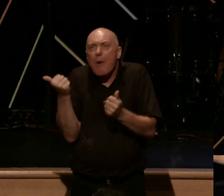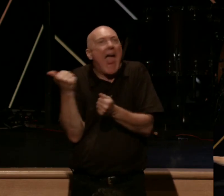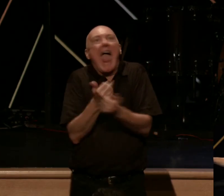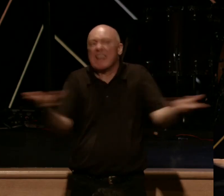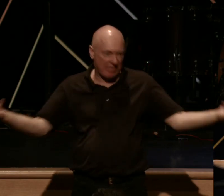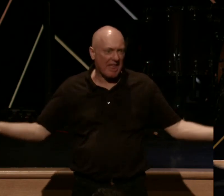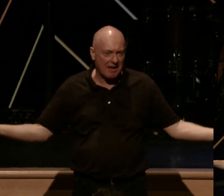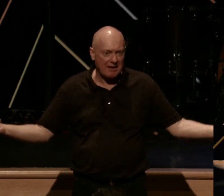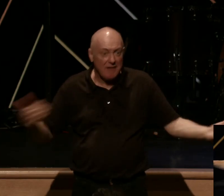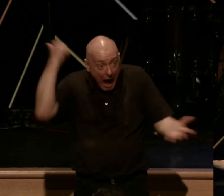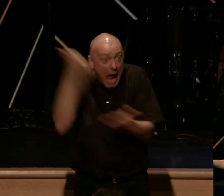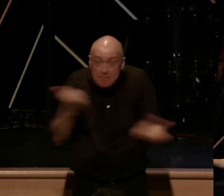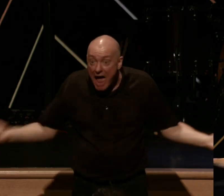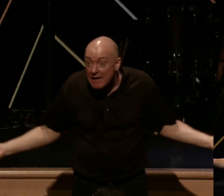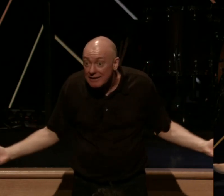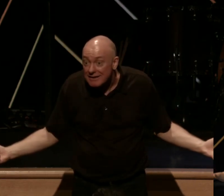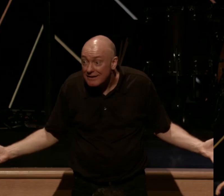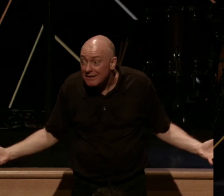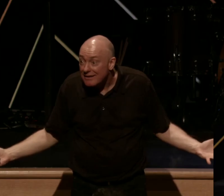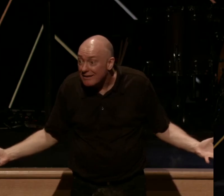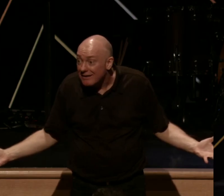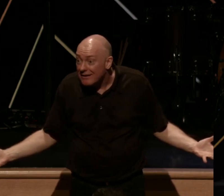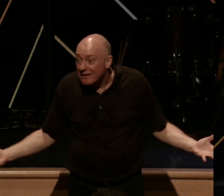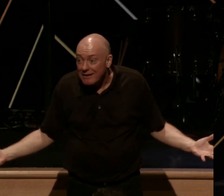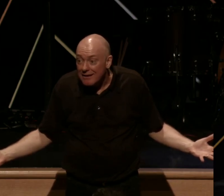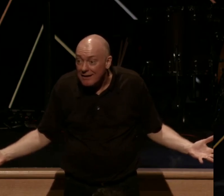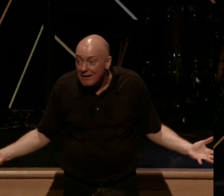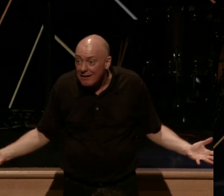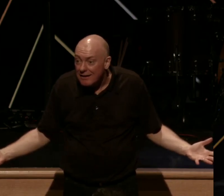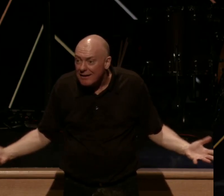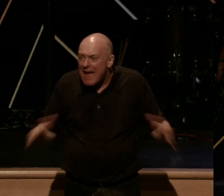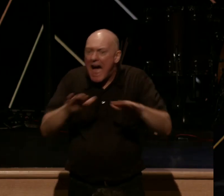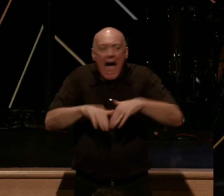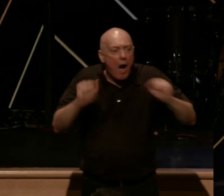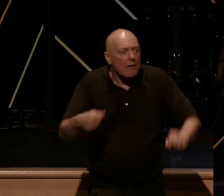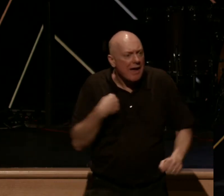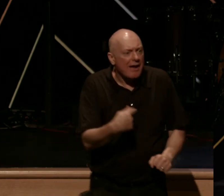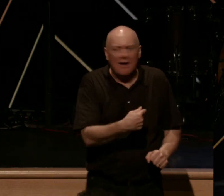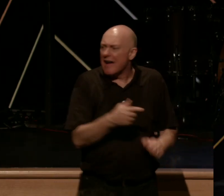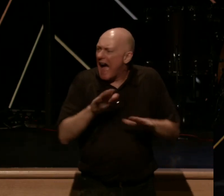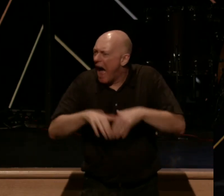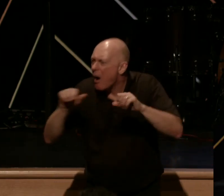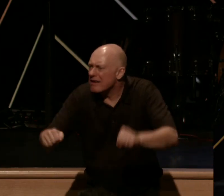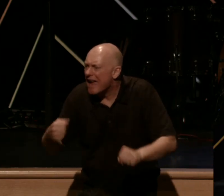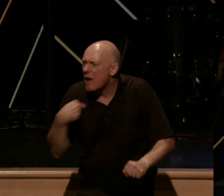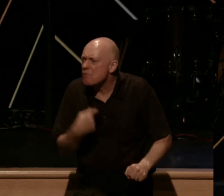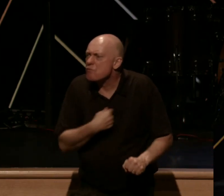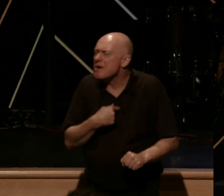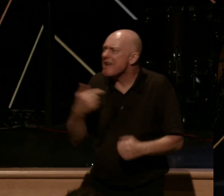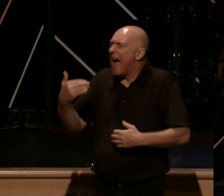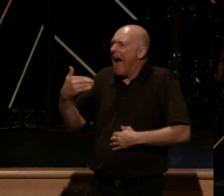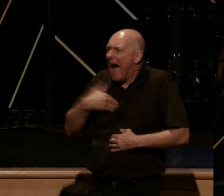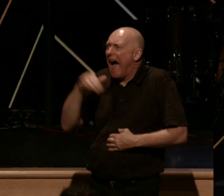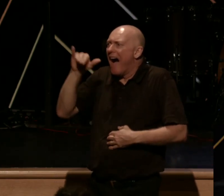Amen? And so how can we lay hold of this supernatural